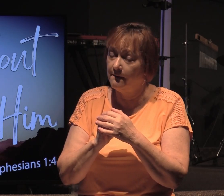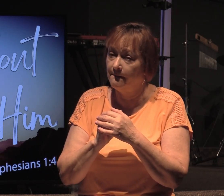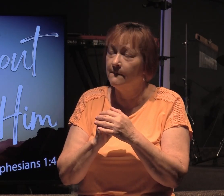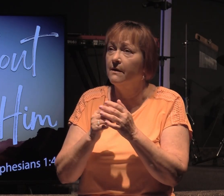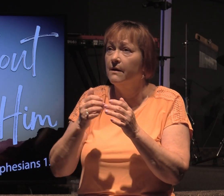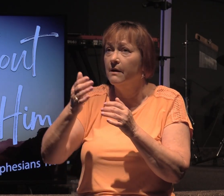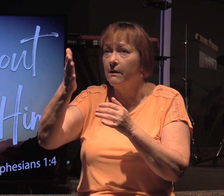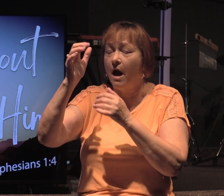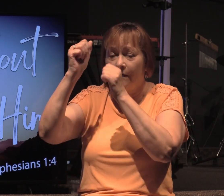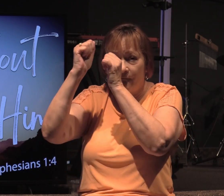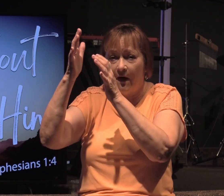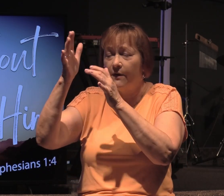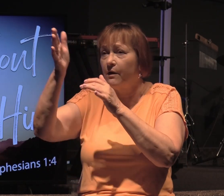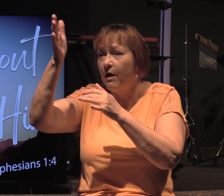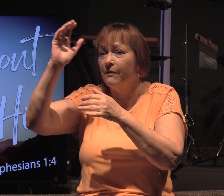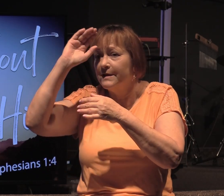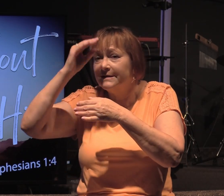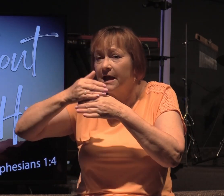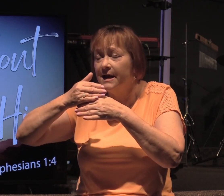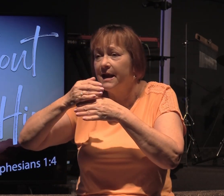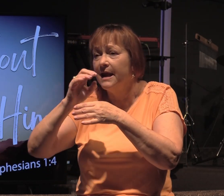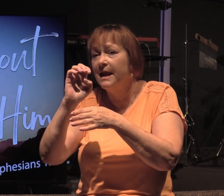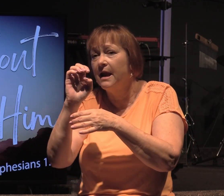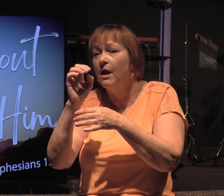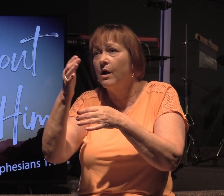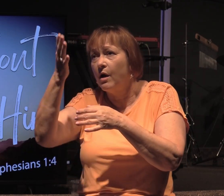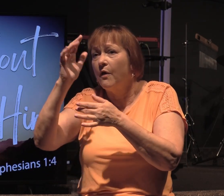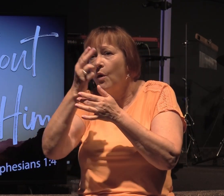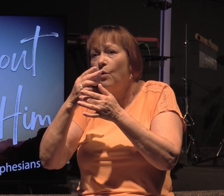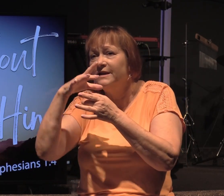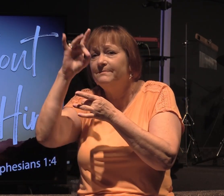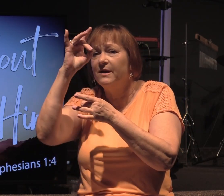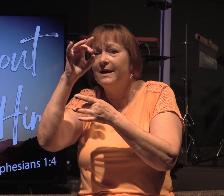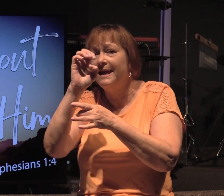God the Father, God the Son, Elohim, God the Holy Spirit.